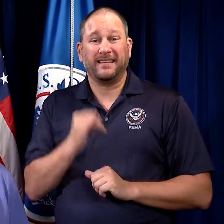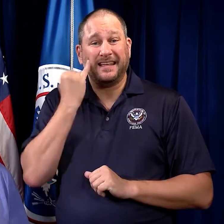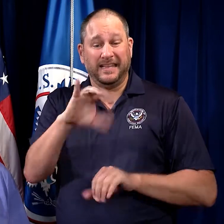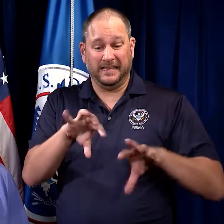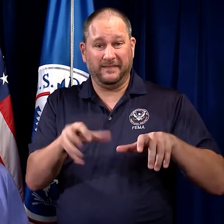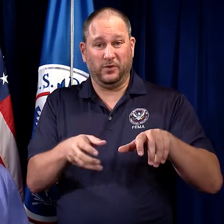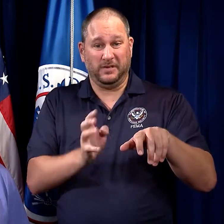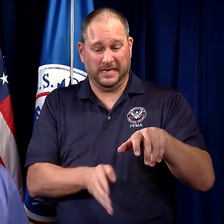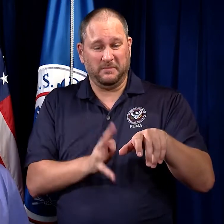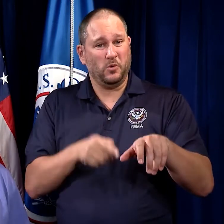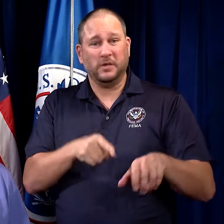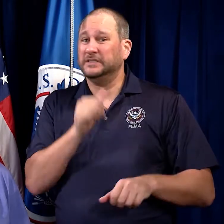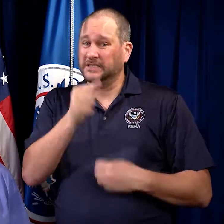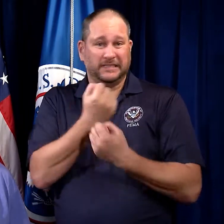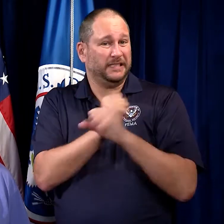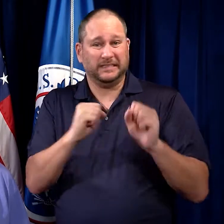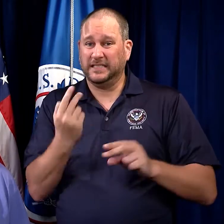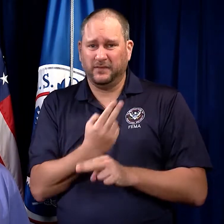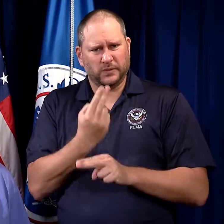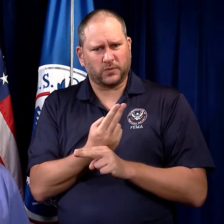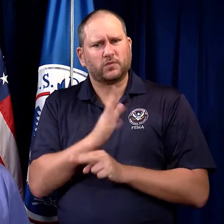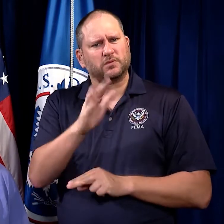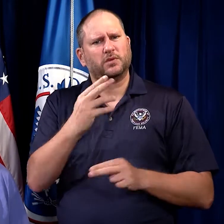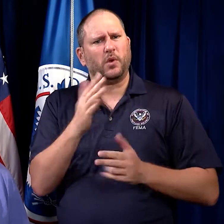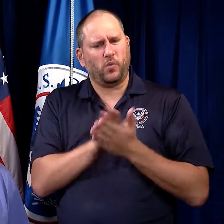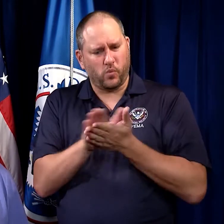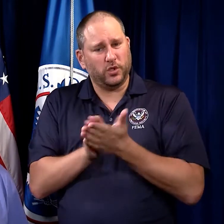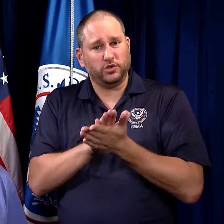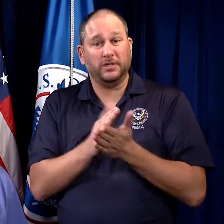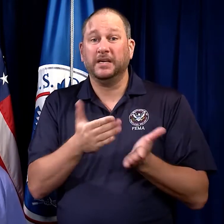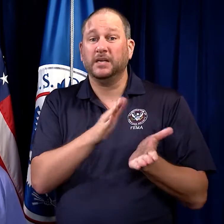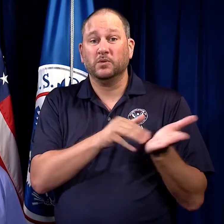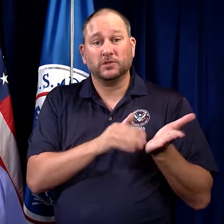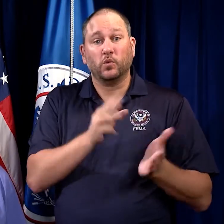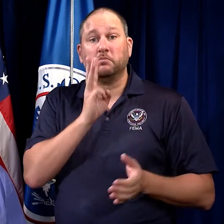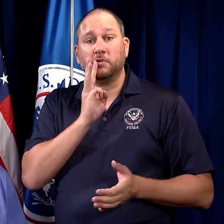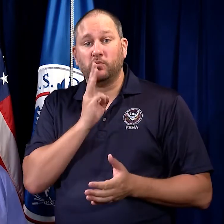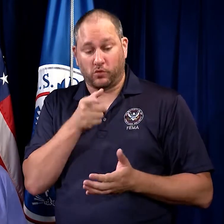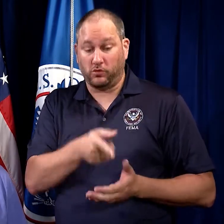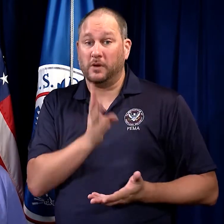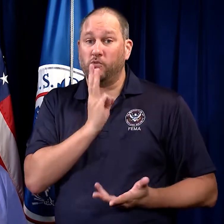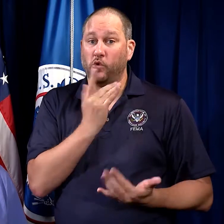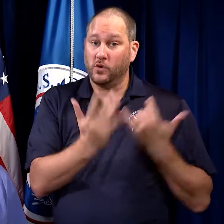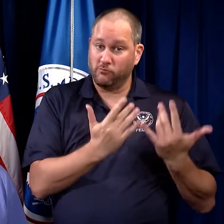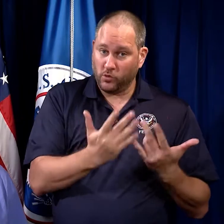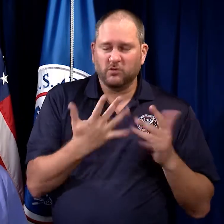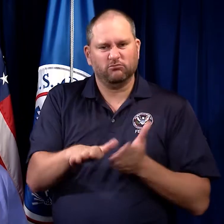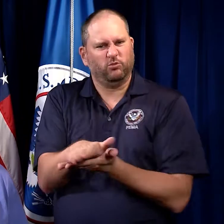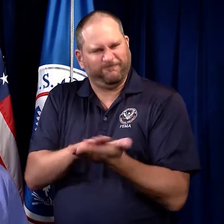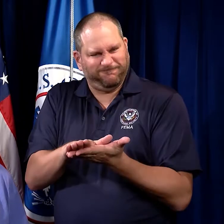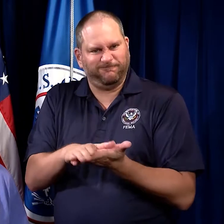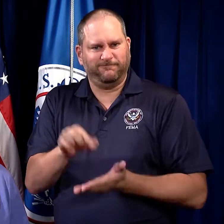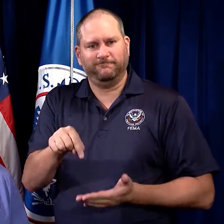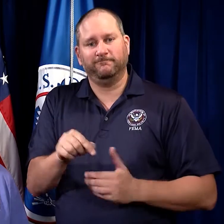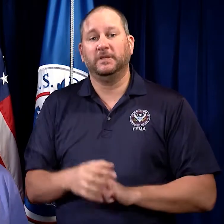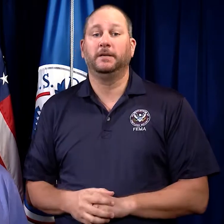If your tap water is not safe to use, wash your hands with soap and water that has been boiled or disinfected.